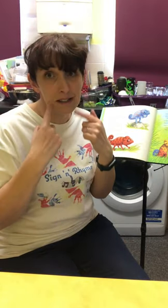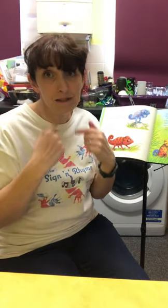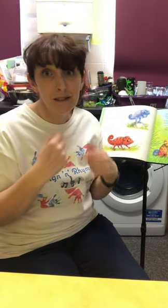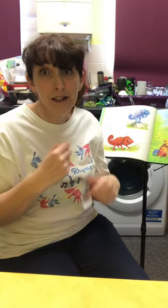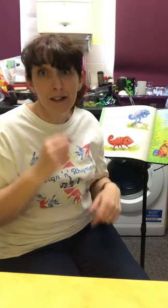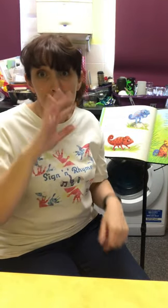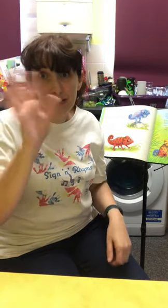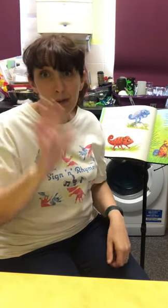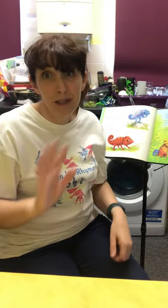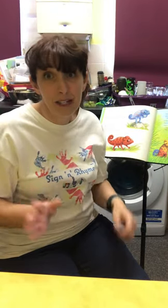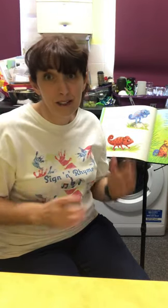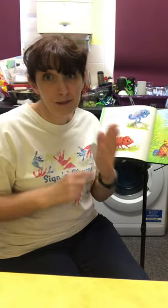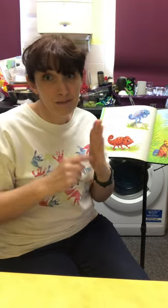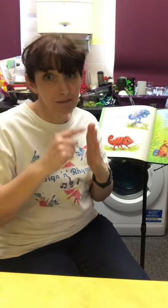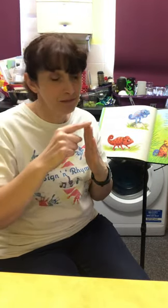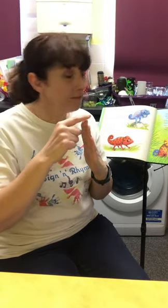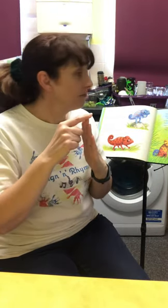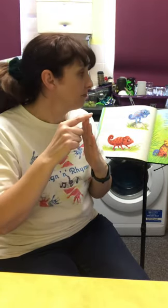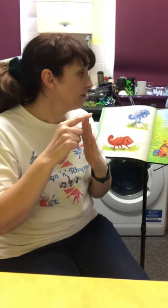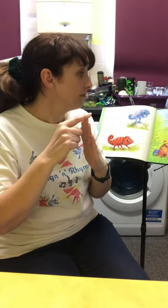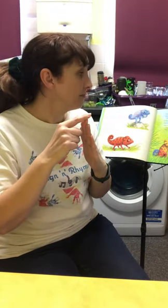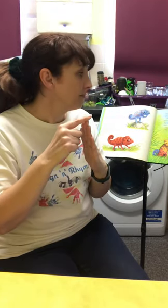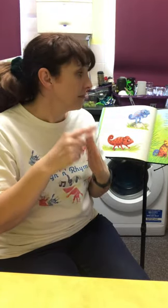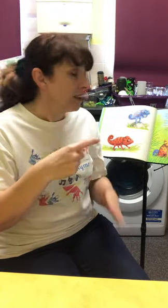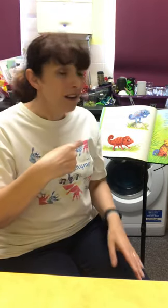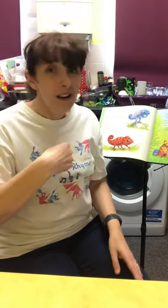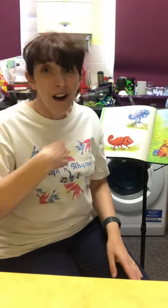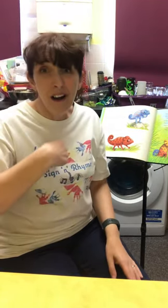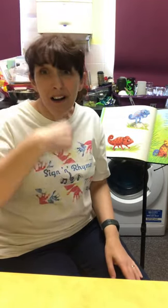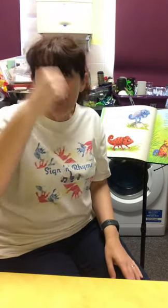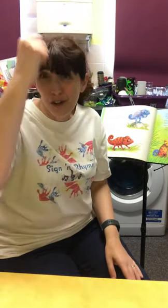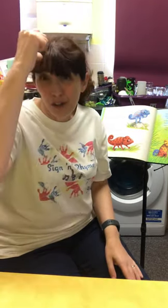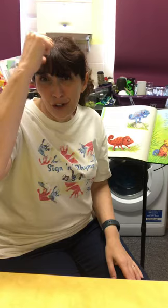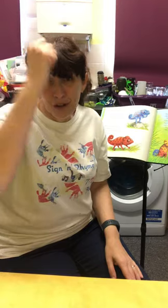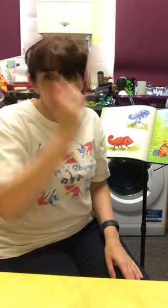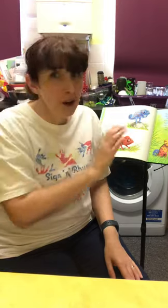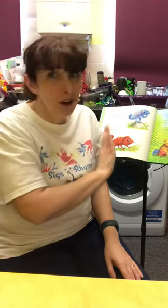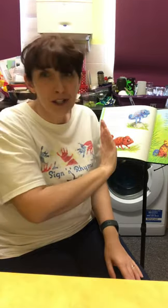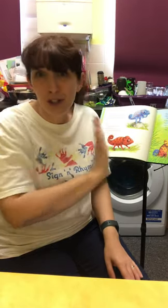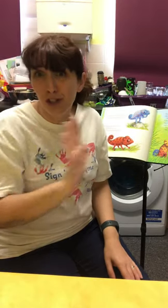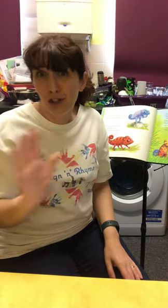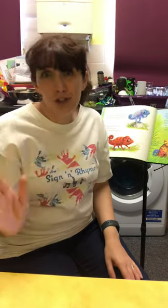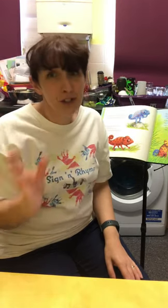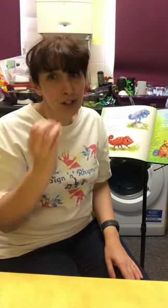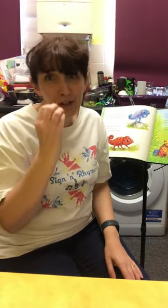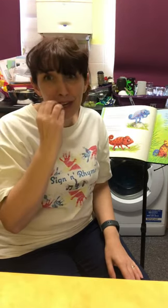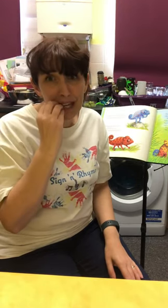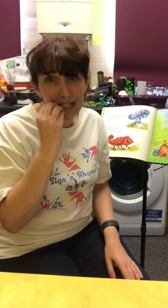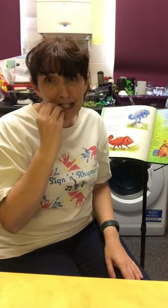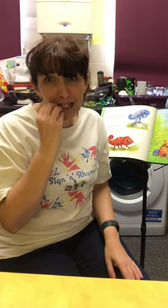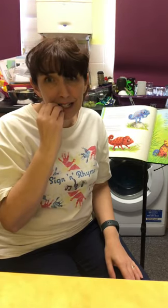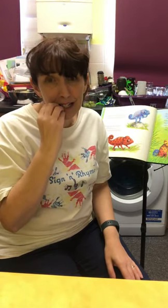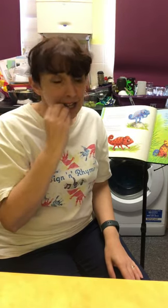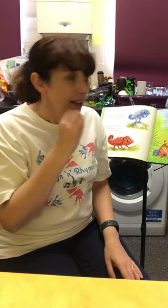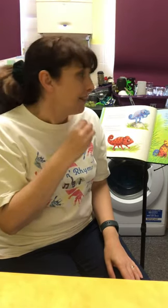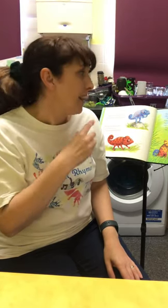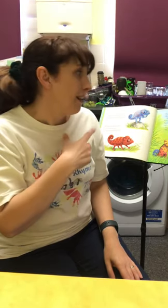Chameleon. I knew I shouldn't have eaten that